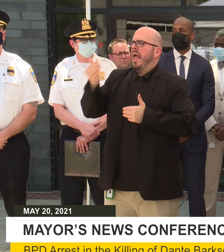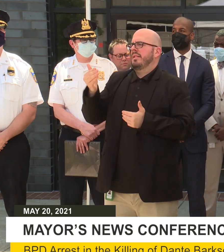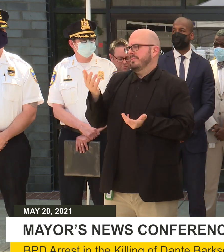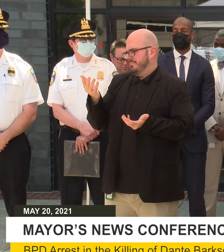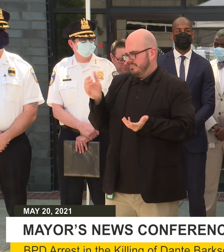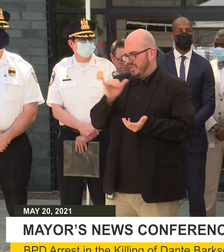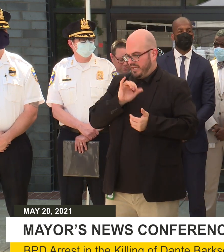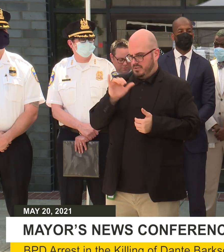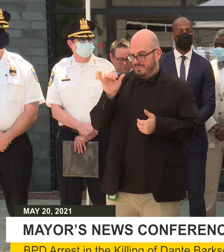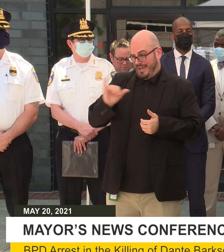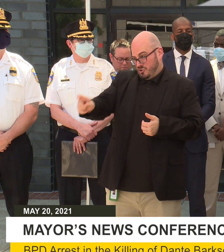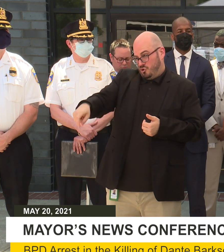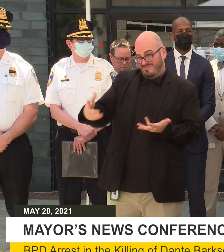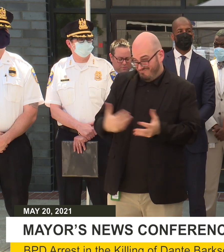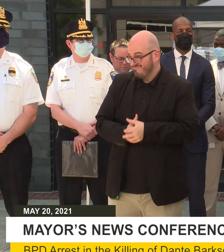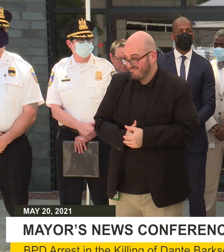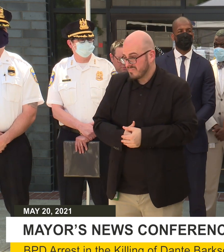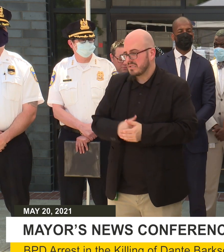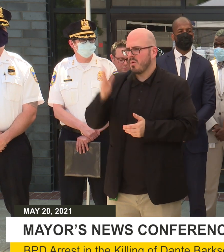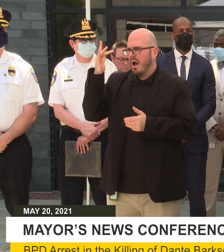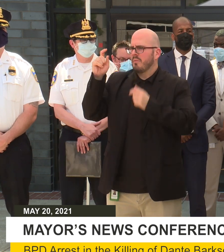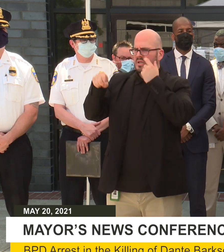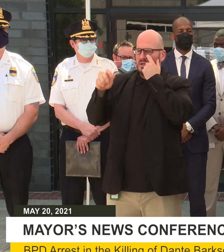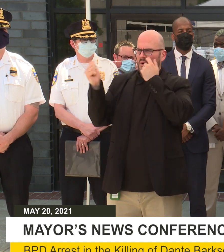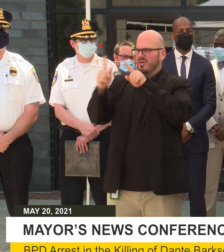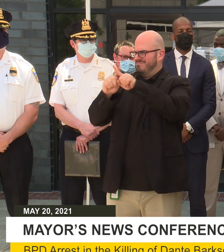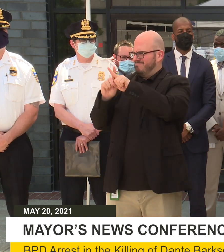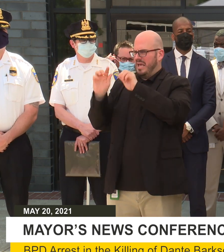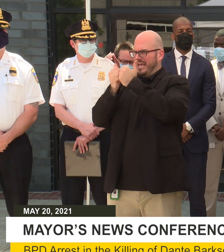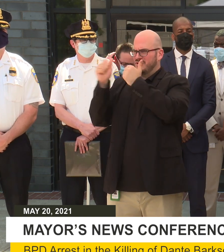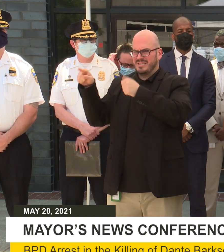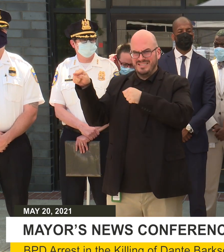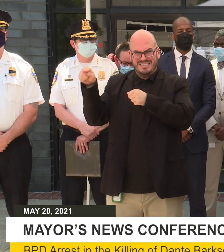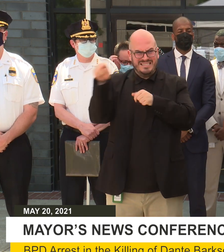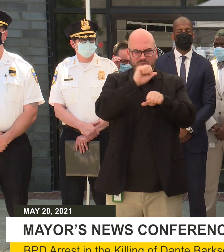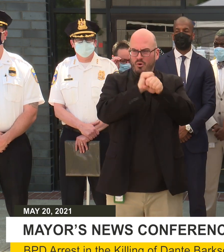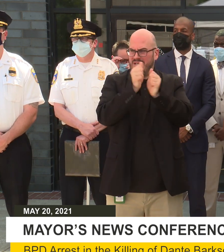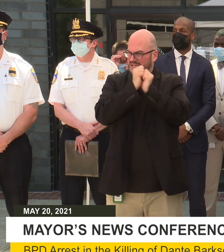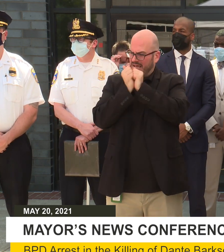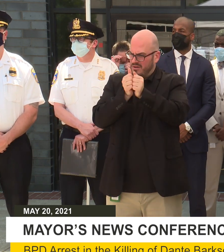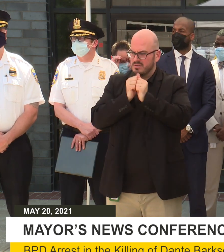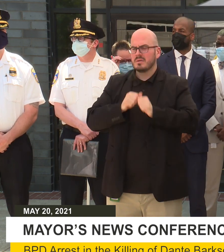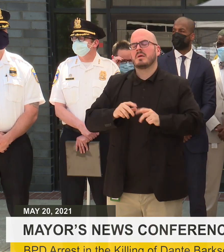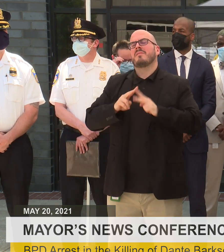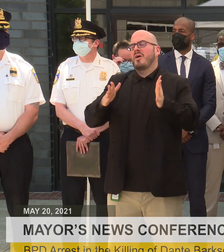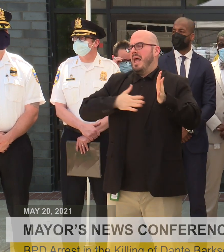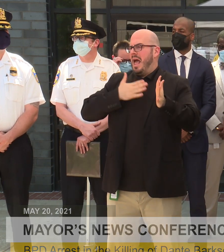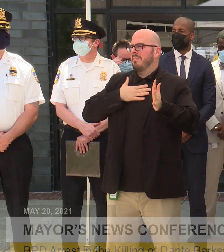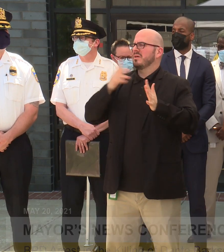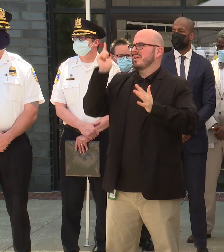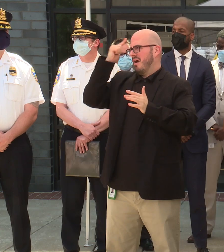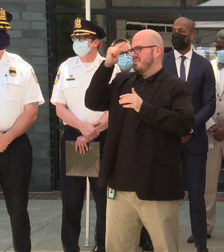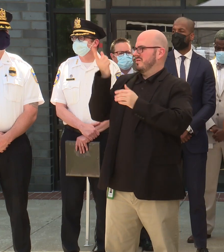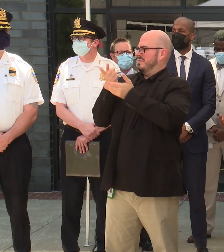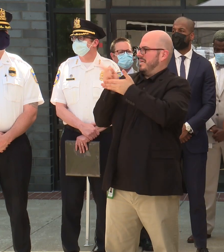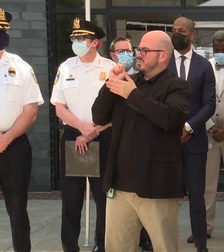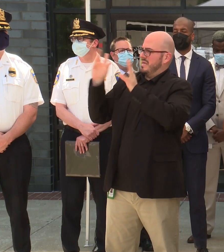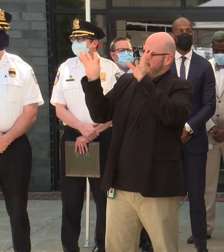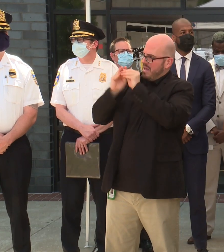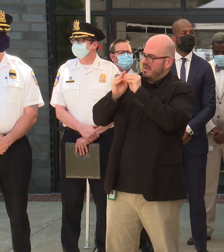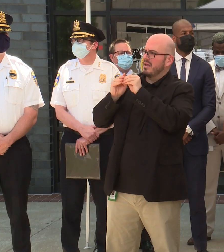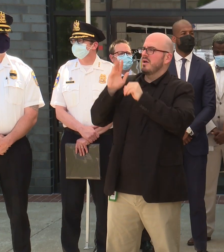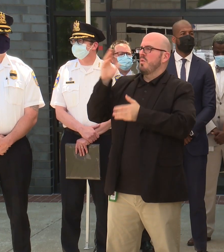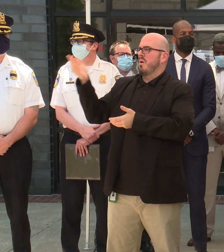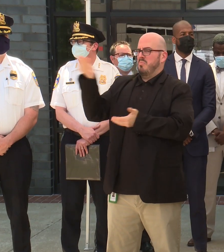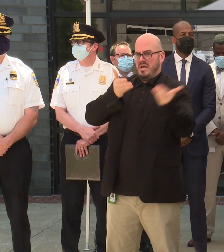Justin, this is why we need to have all the agencies together. And I'm very happy that the governor, after our meeting last week, is going to